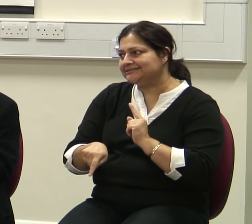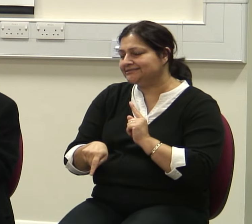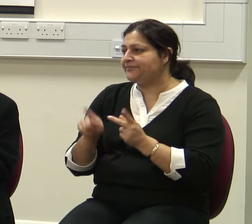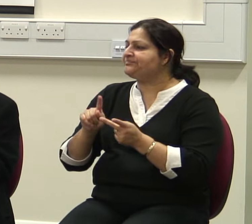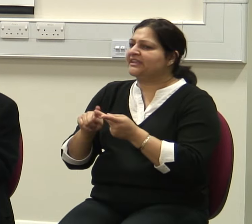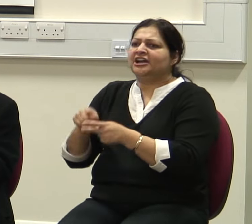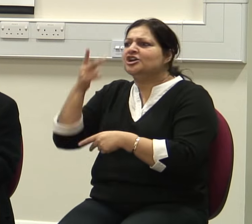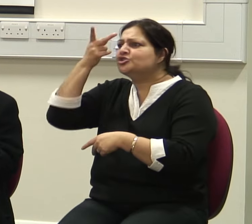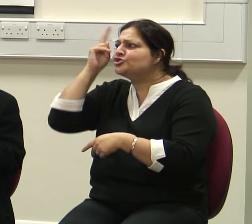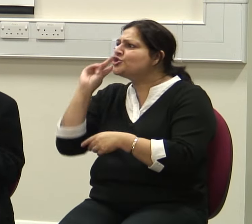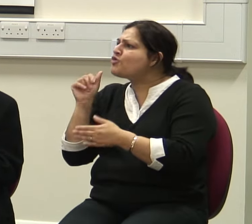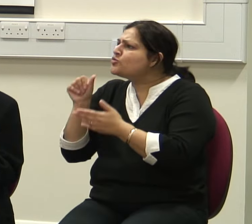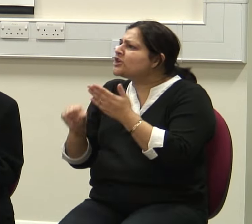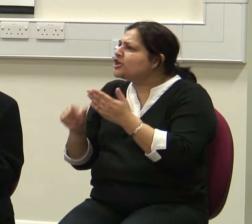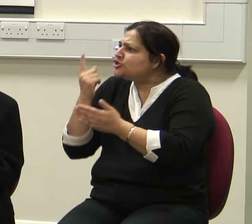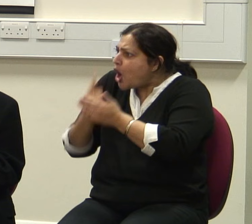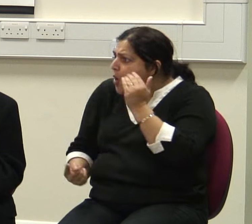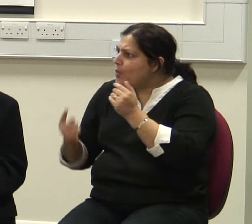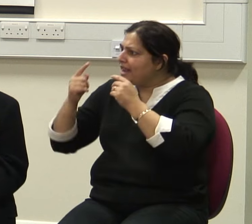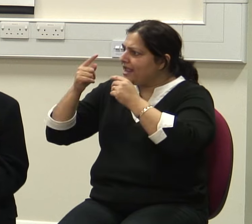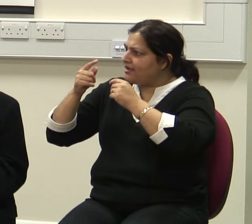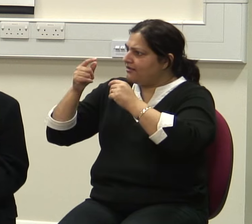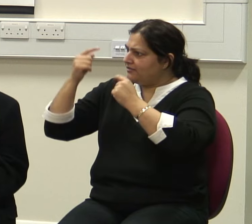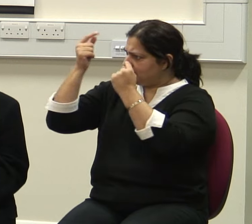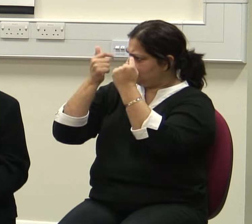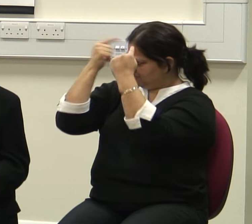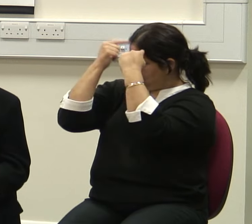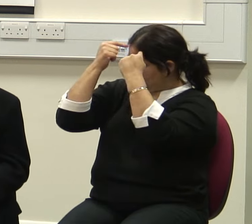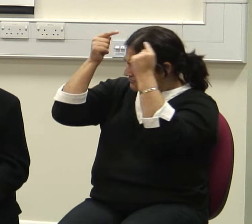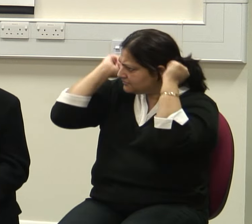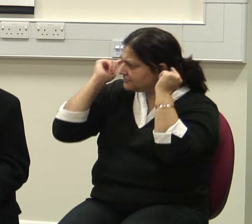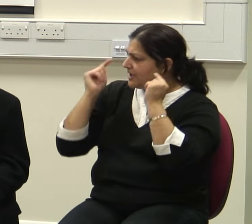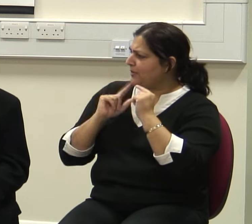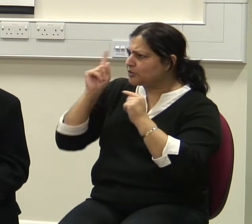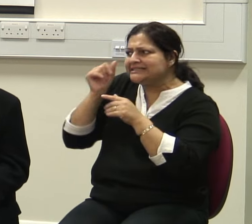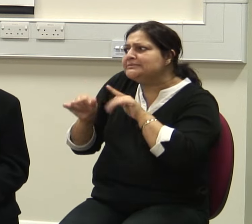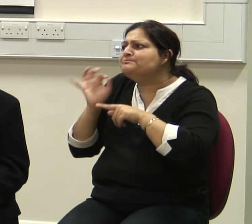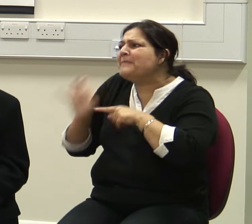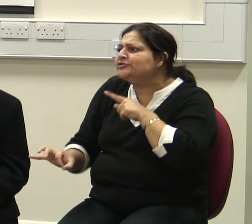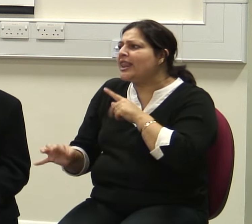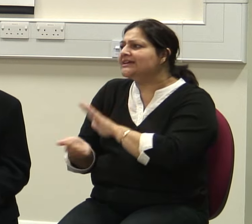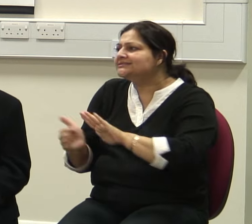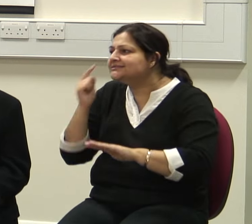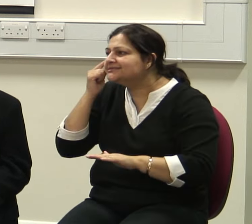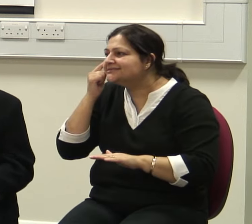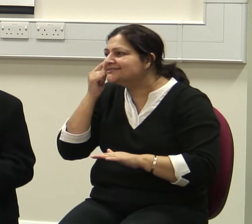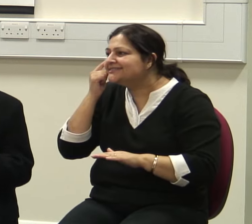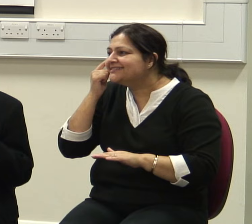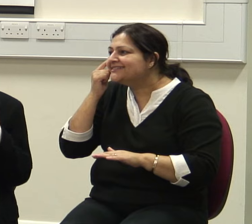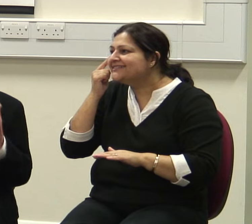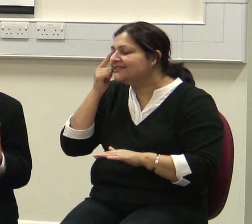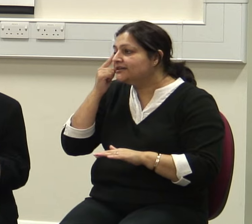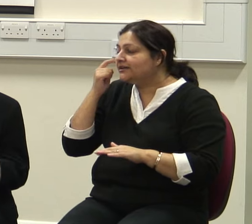do no surgery. So, it's a long-winded answer, is it the doctor's job? Which doctor's? It is certainly not the general